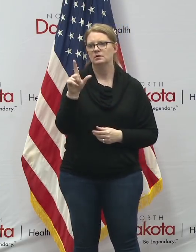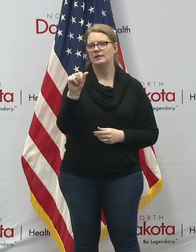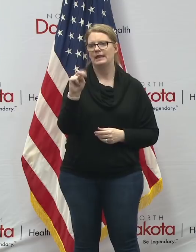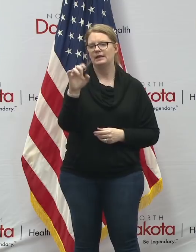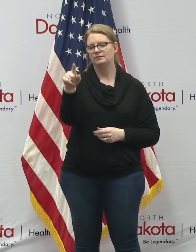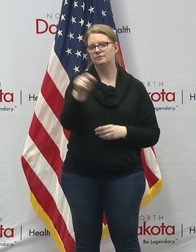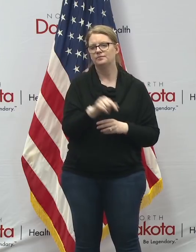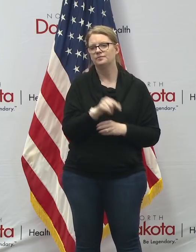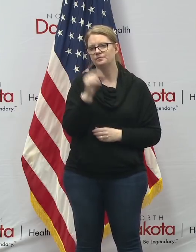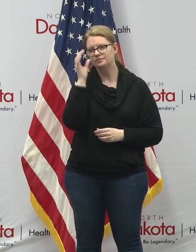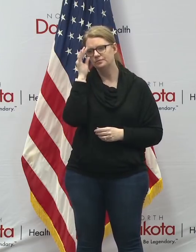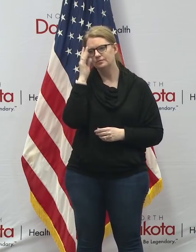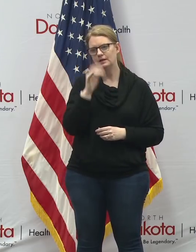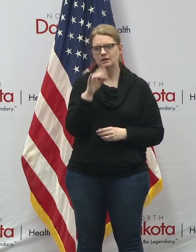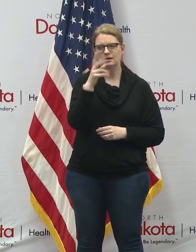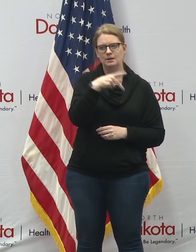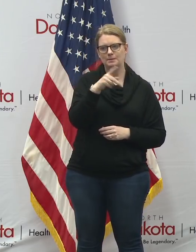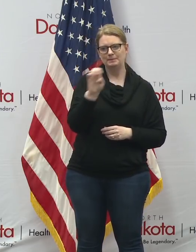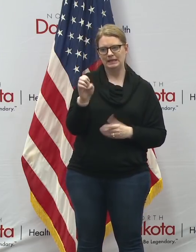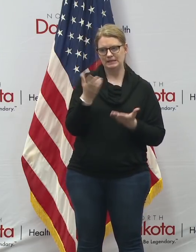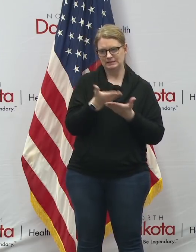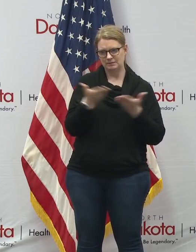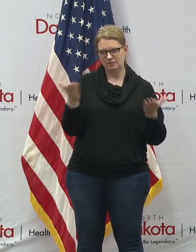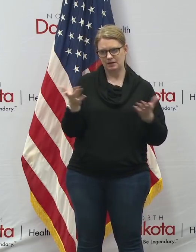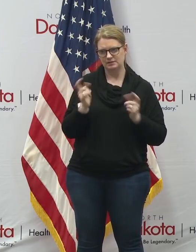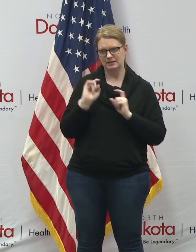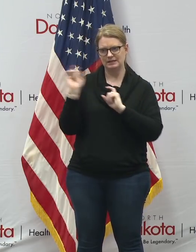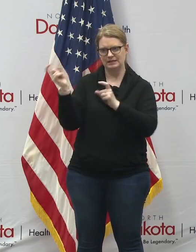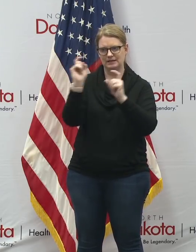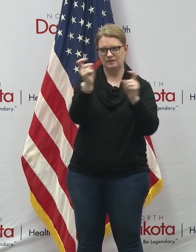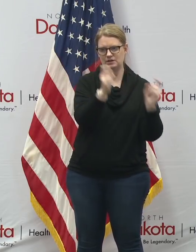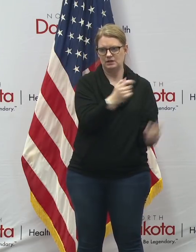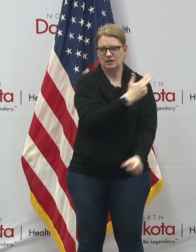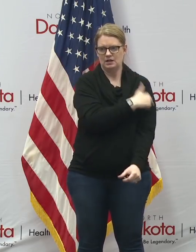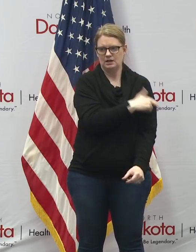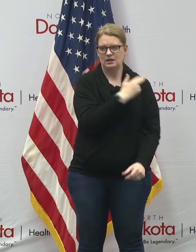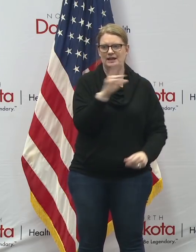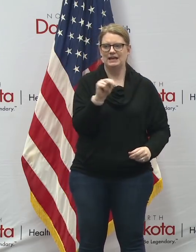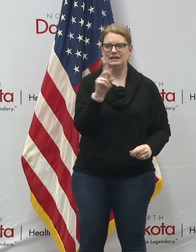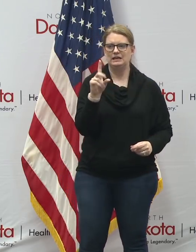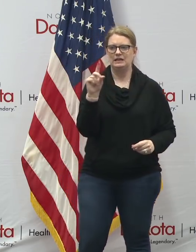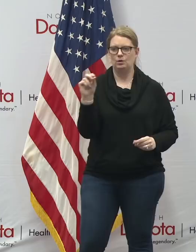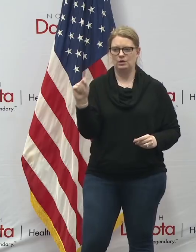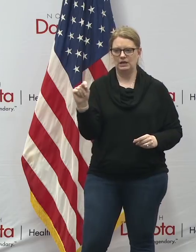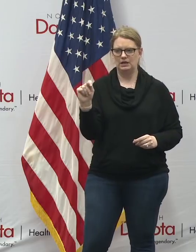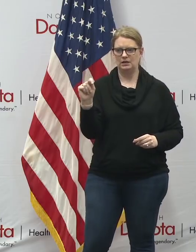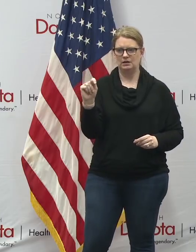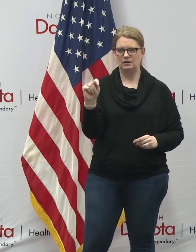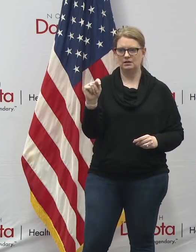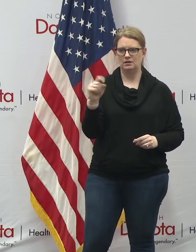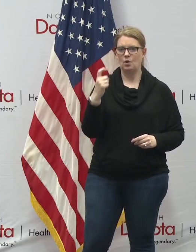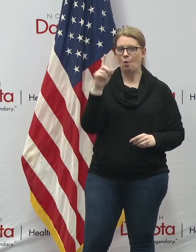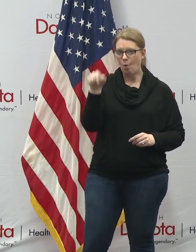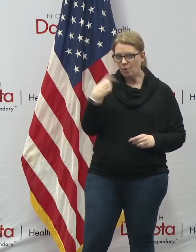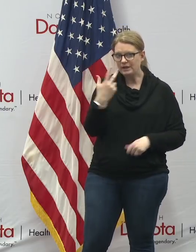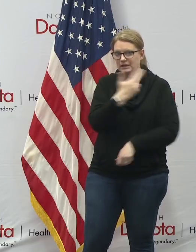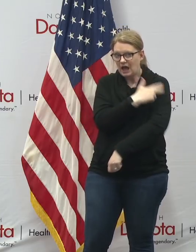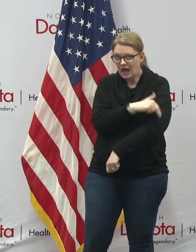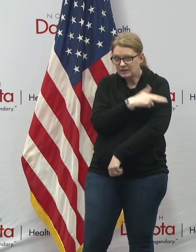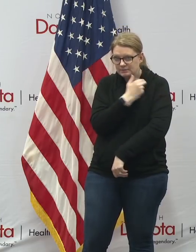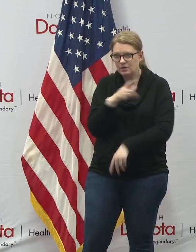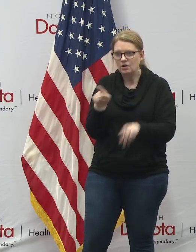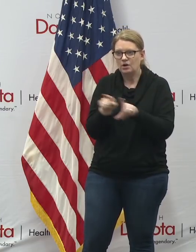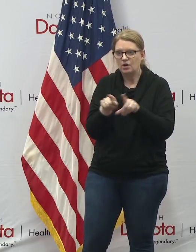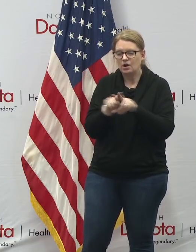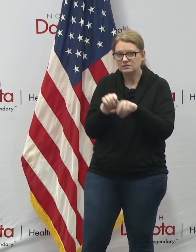the ppe supplies delivered to hospitals by the nddot was that just two hospitals or is that also being